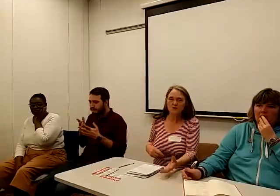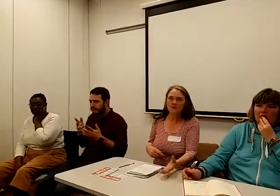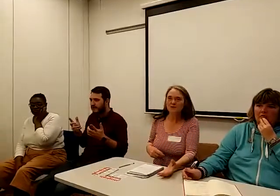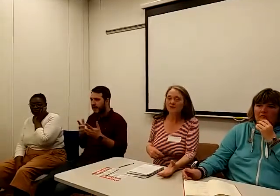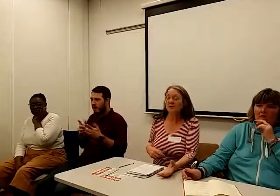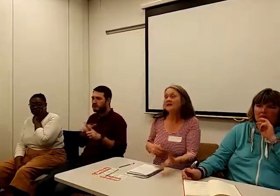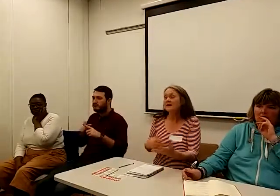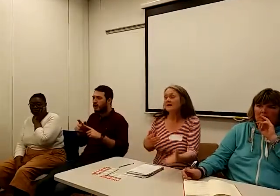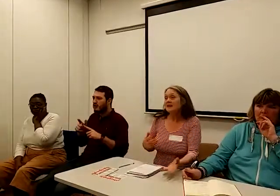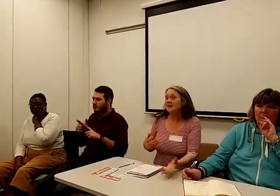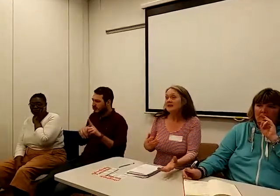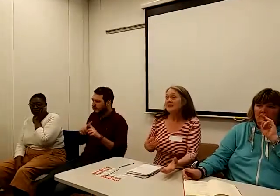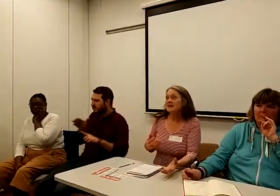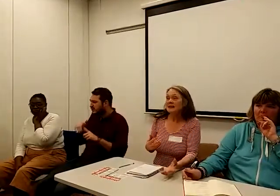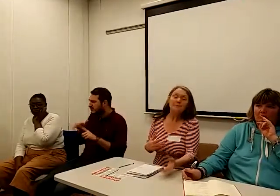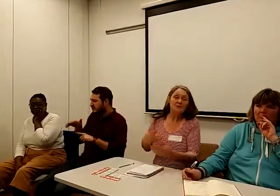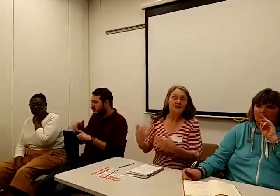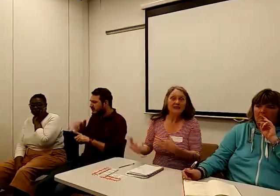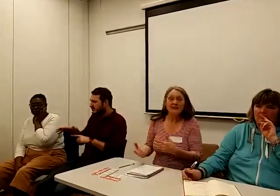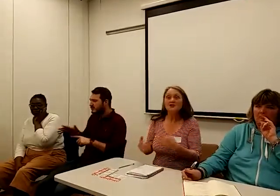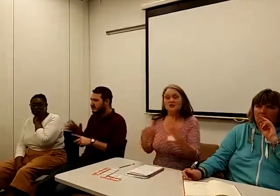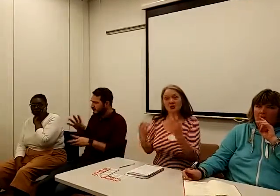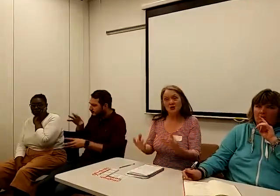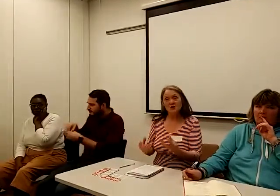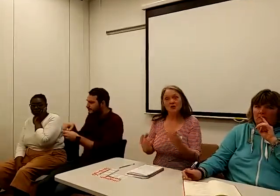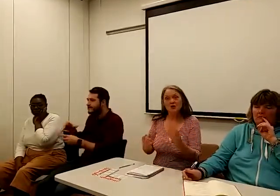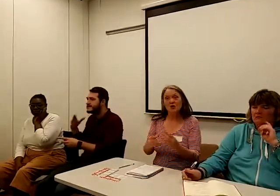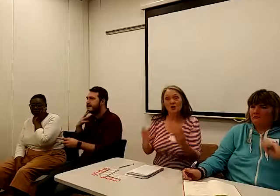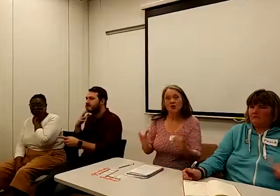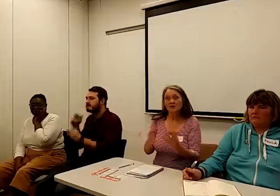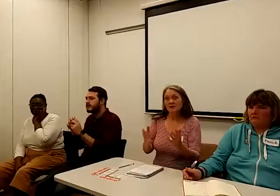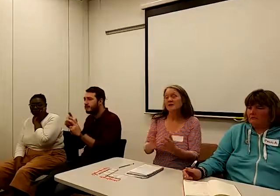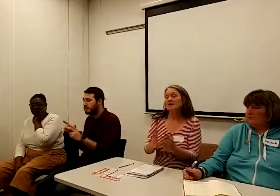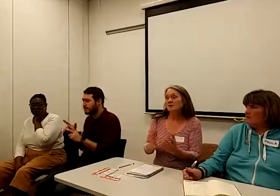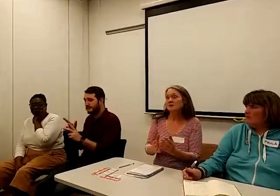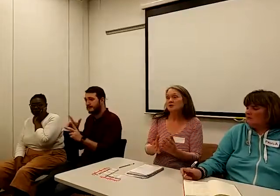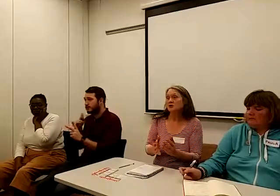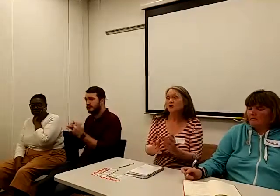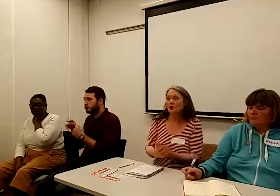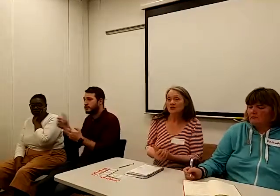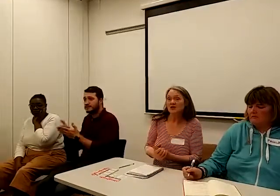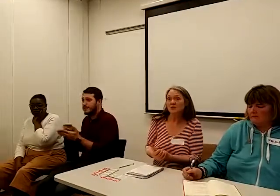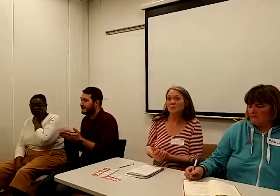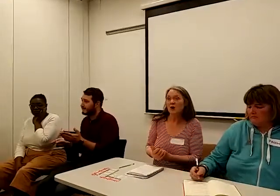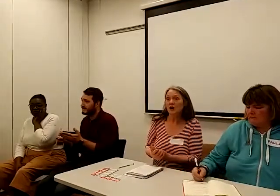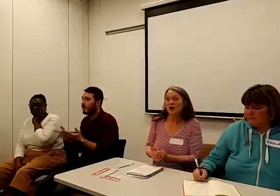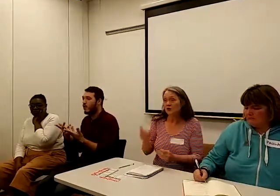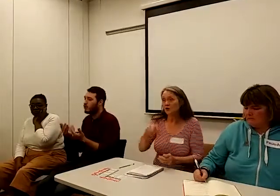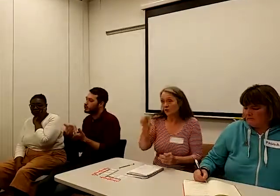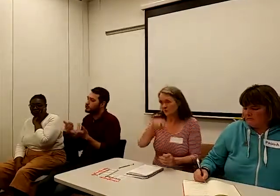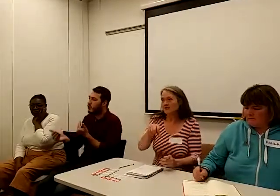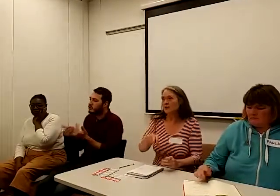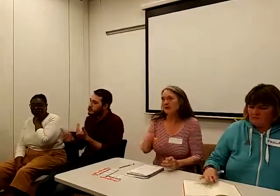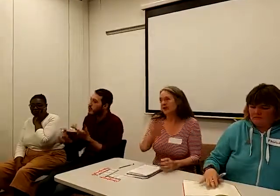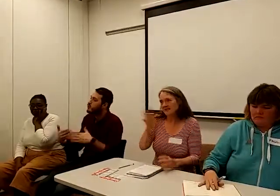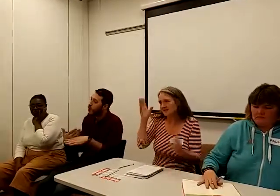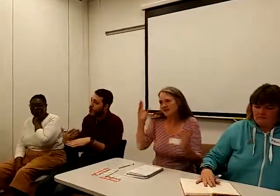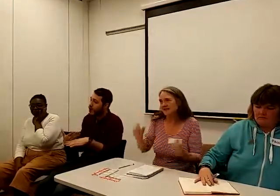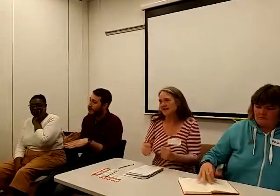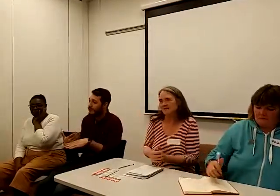force people in temporary insecure or short-term work or doing less than